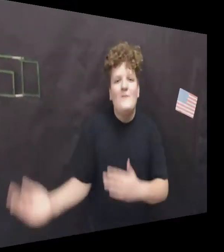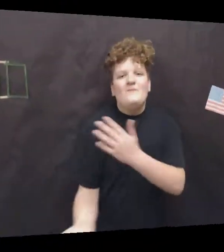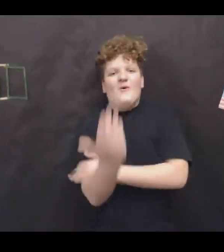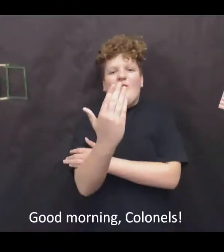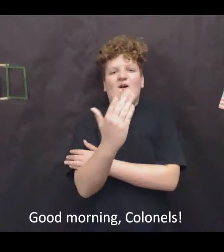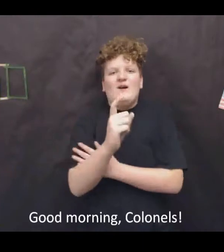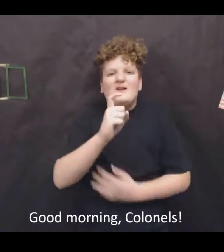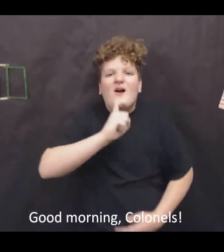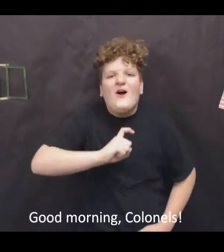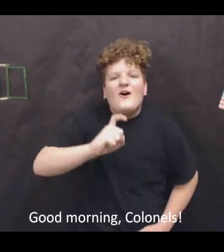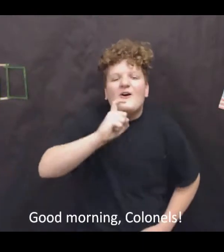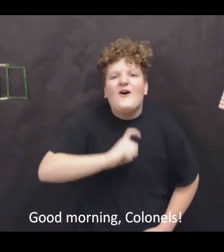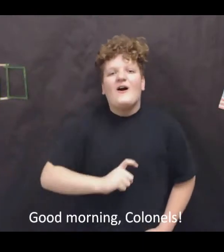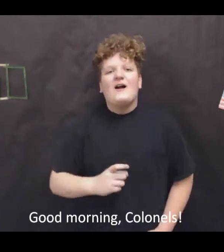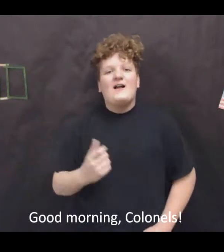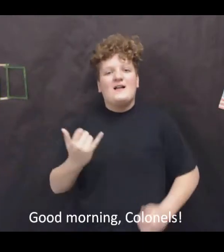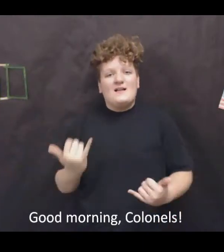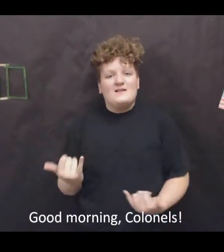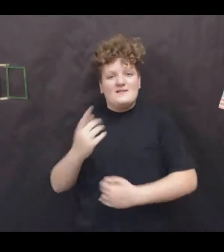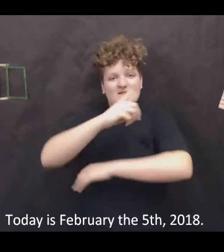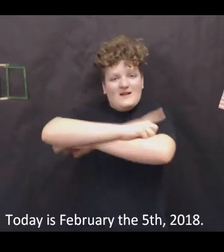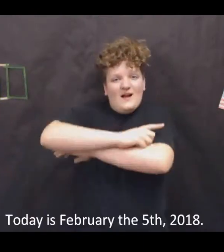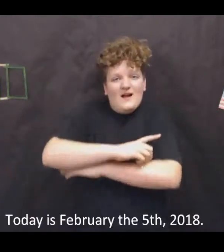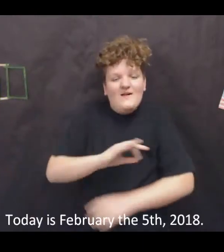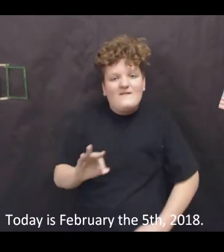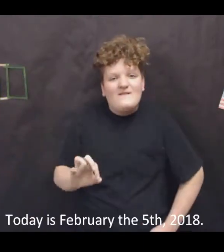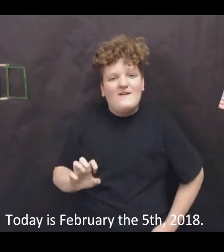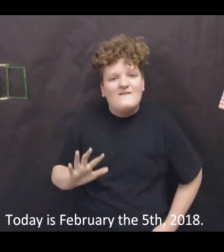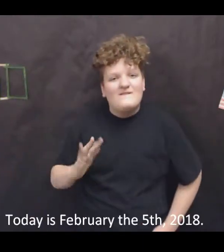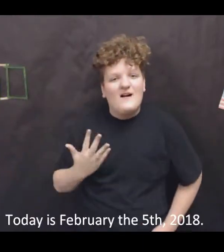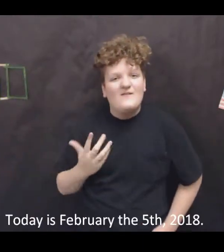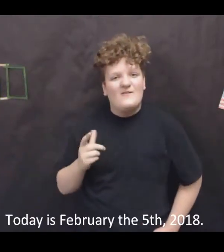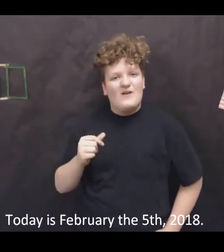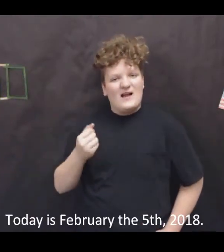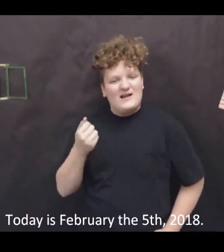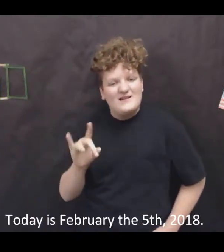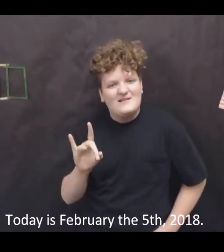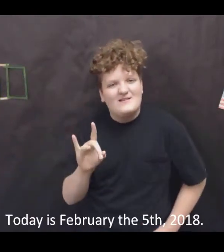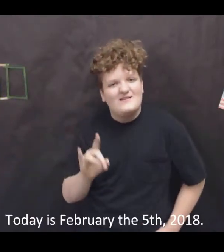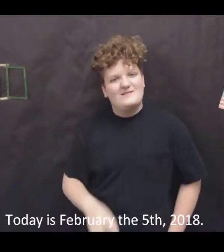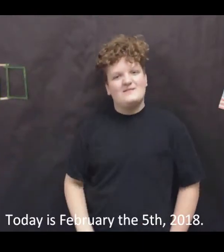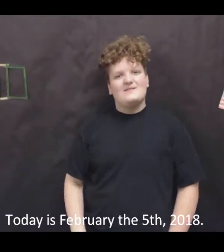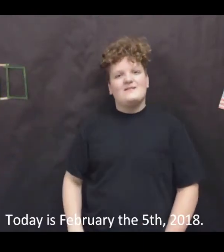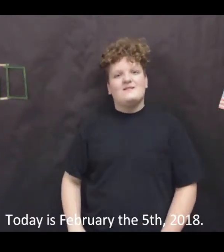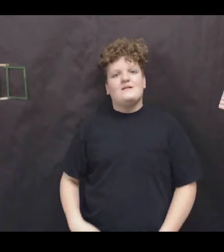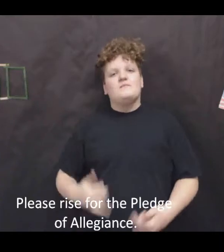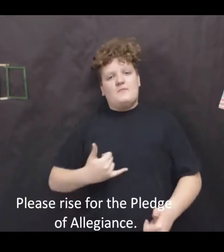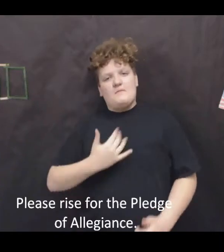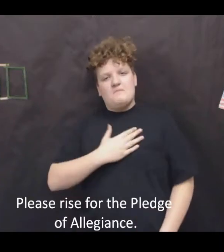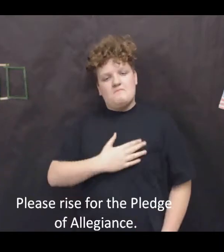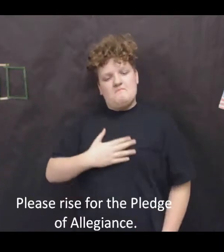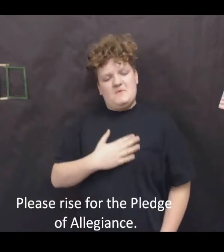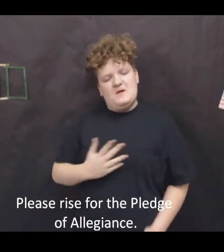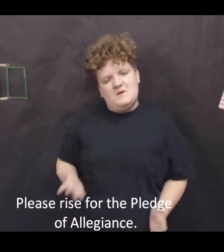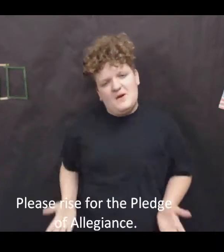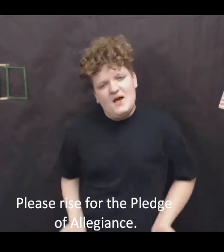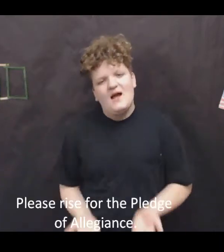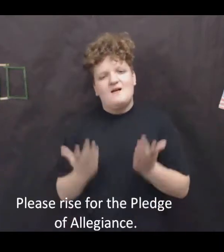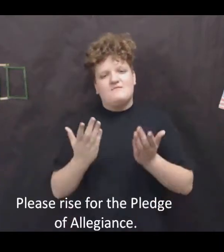Good morning, Colonels! Today is February the 5th, 2018. Please